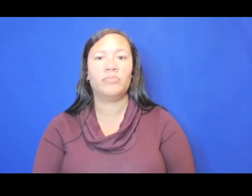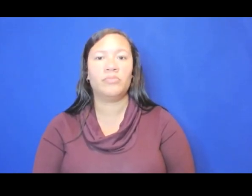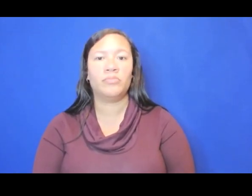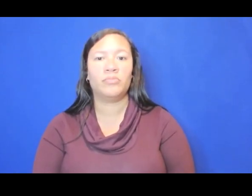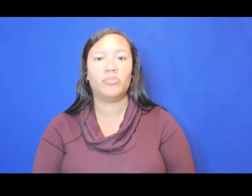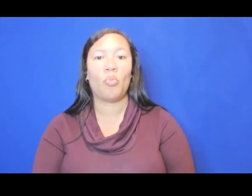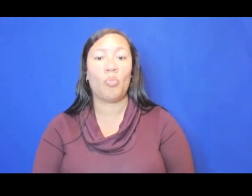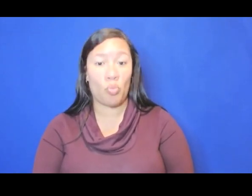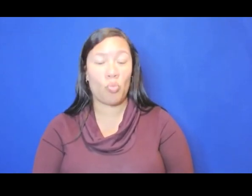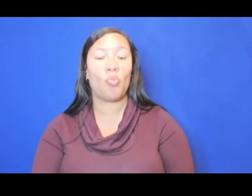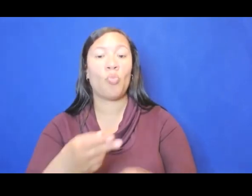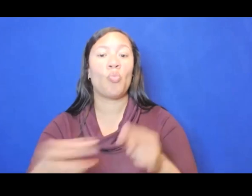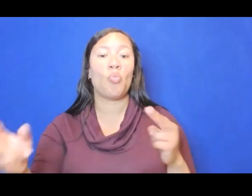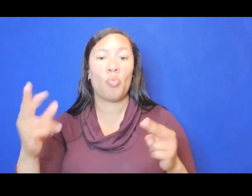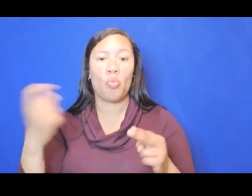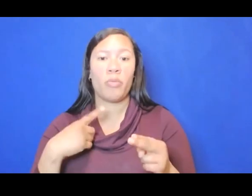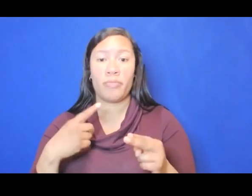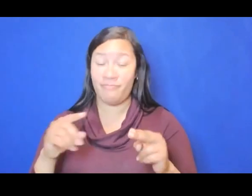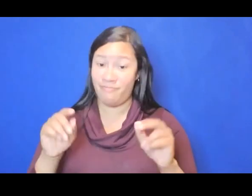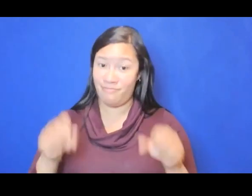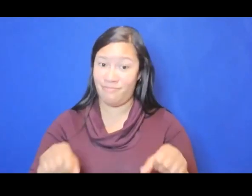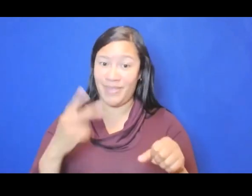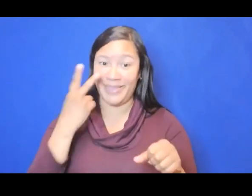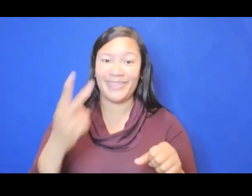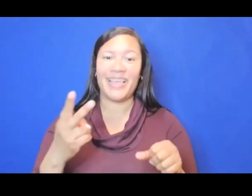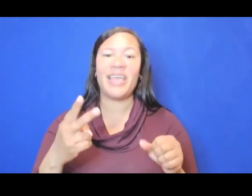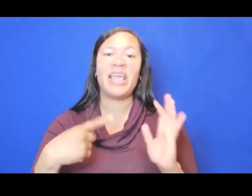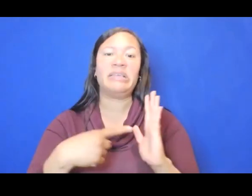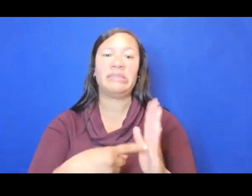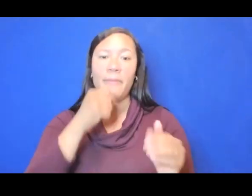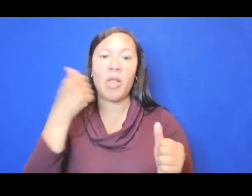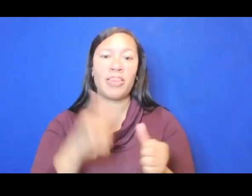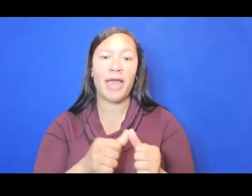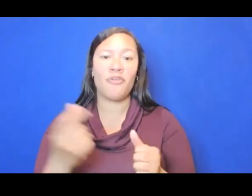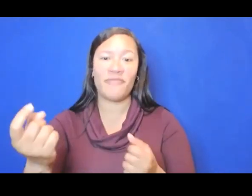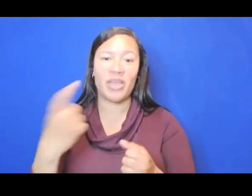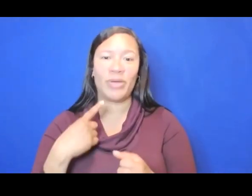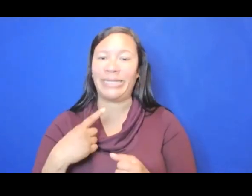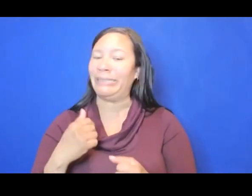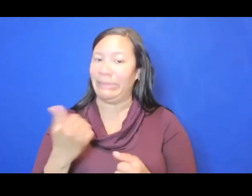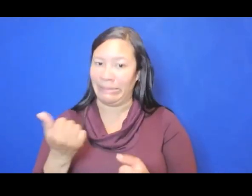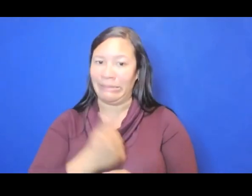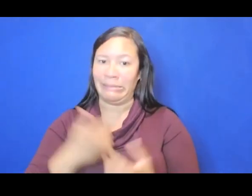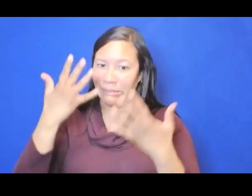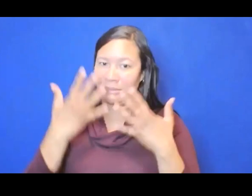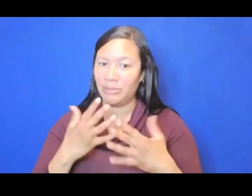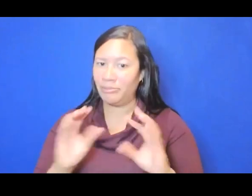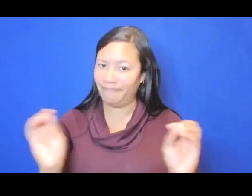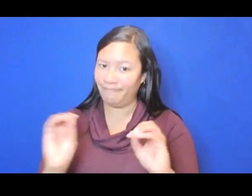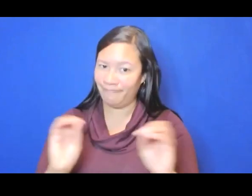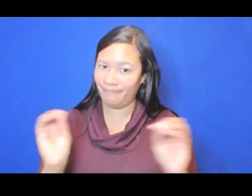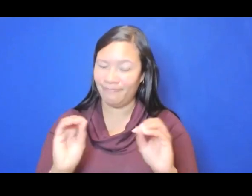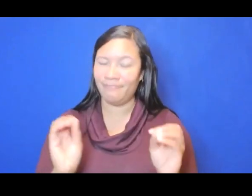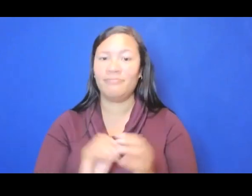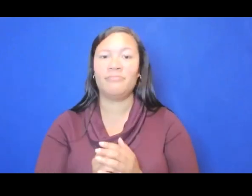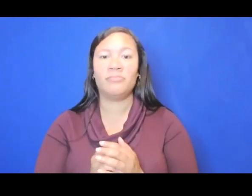Well, here's a quick question. Is it possible to see a sample letter of inquiry? Unfortunately, we do not have any samples to share. And there's